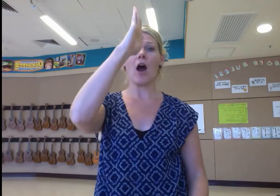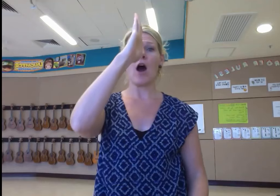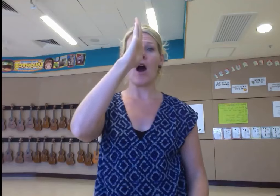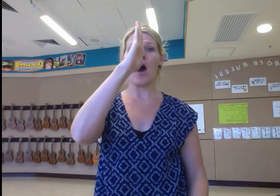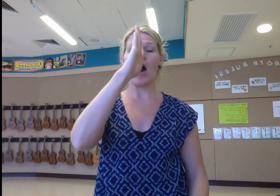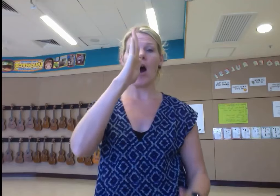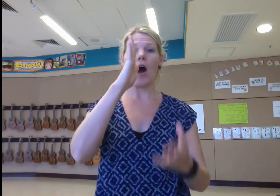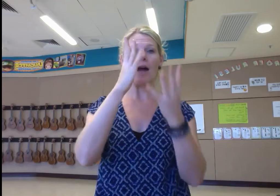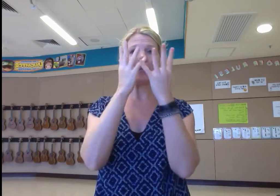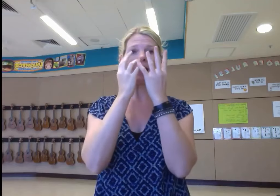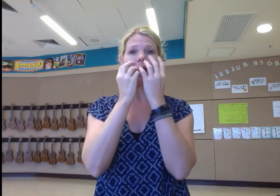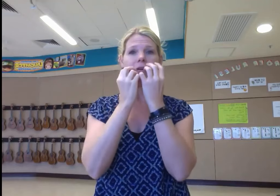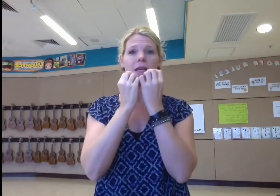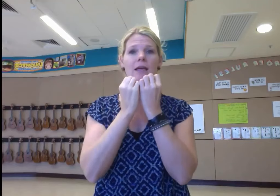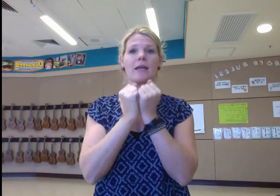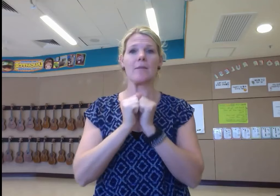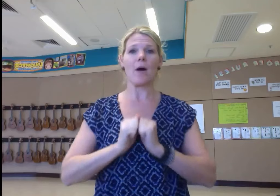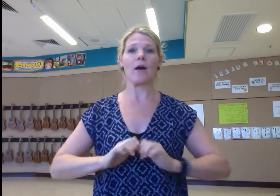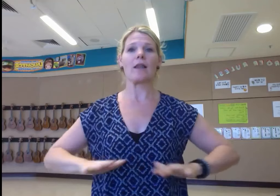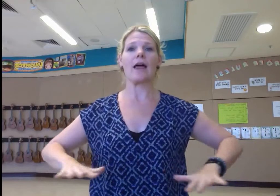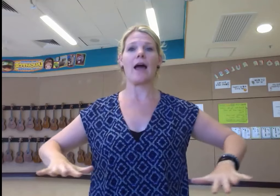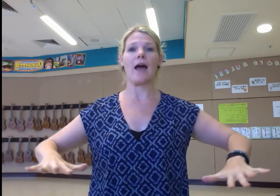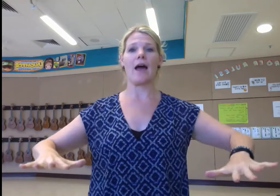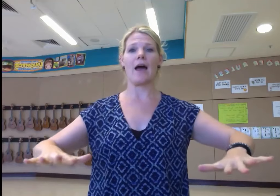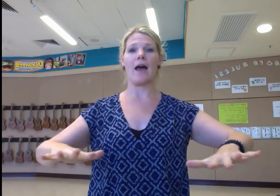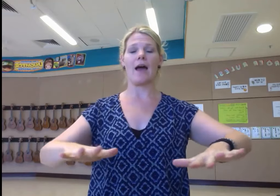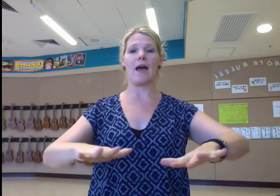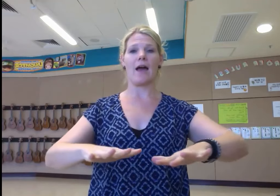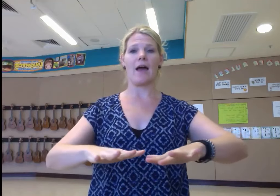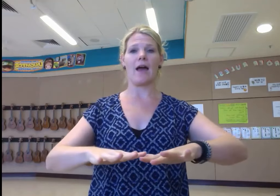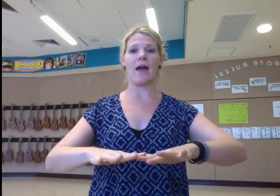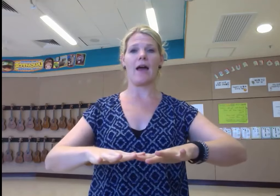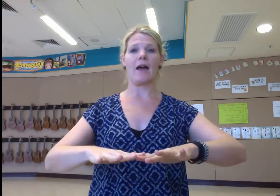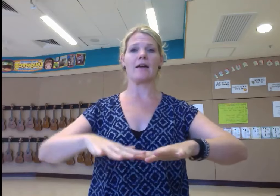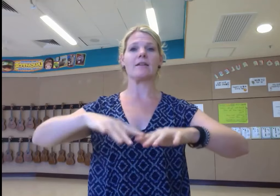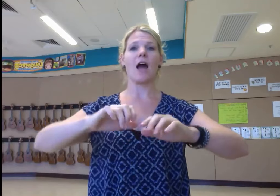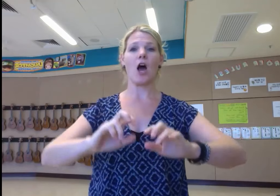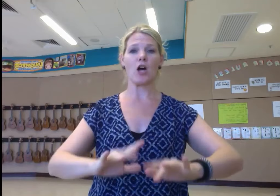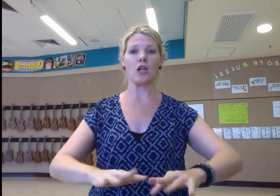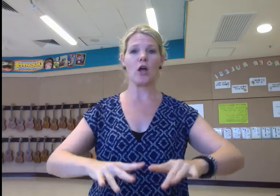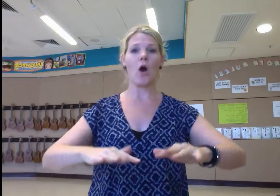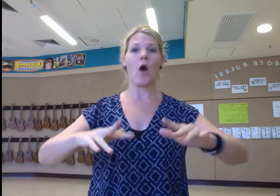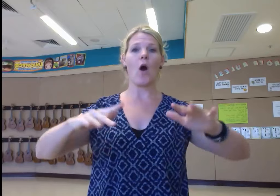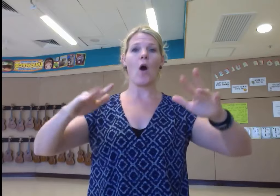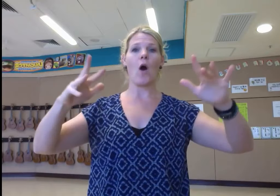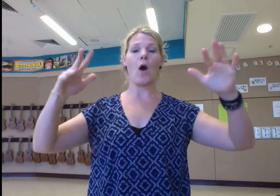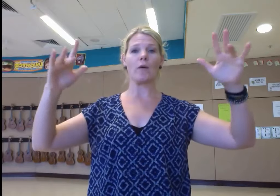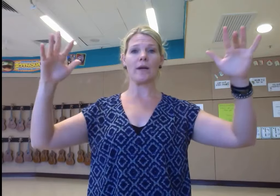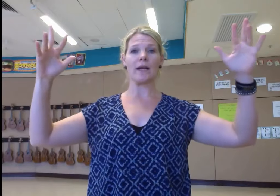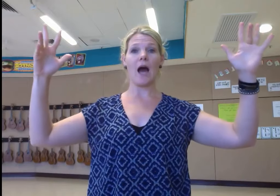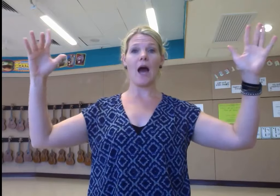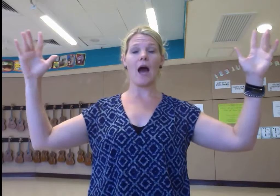But keep our land glorious